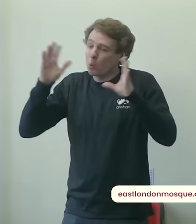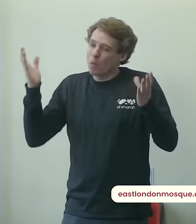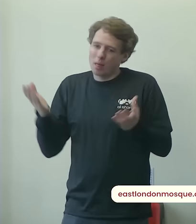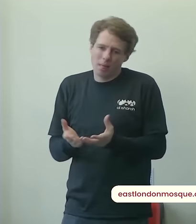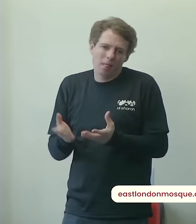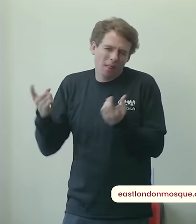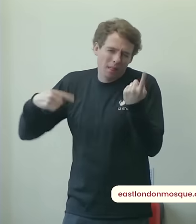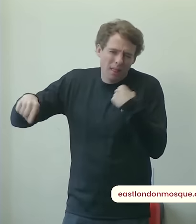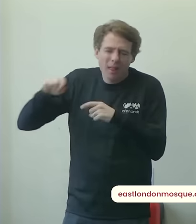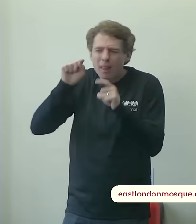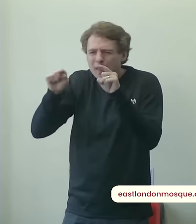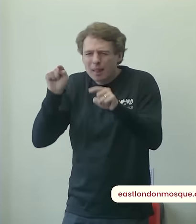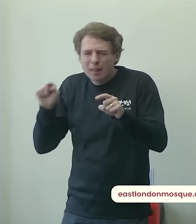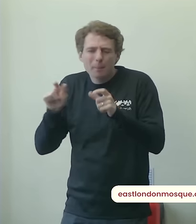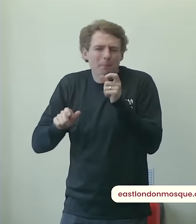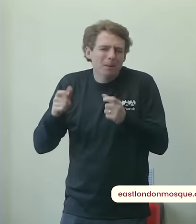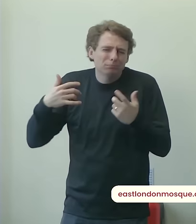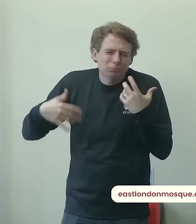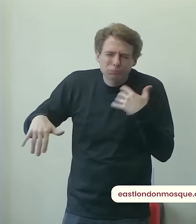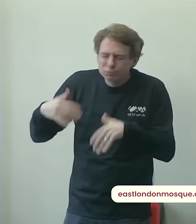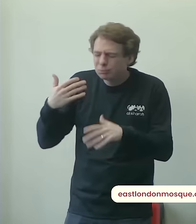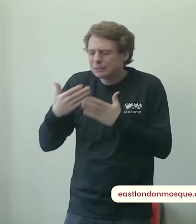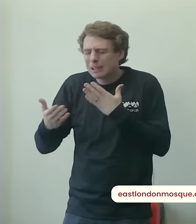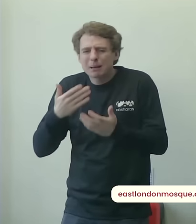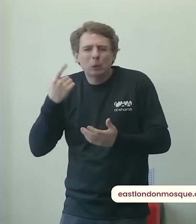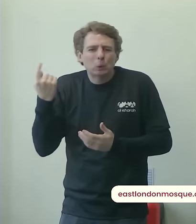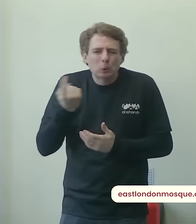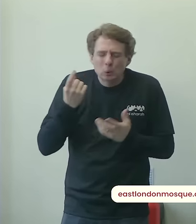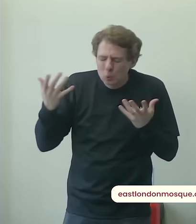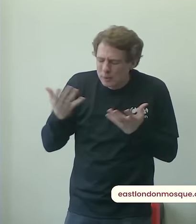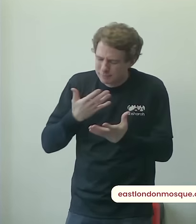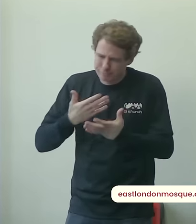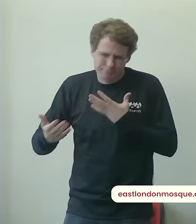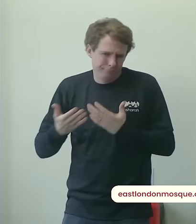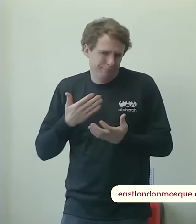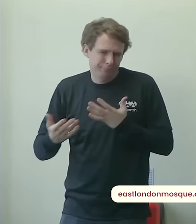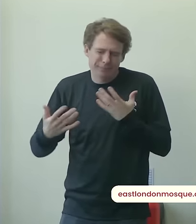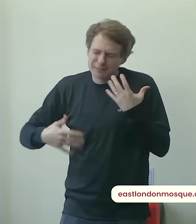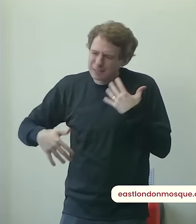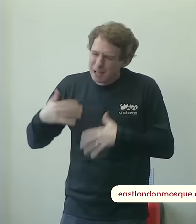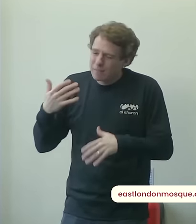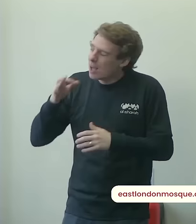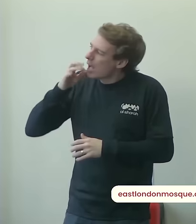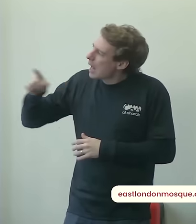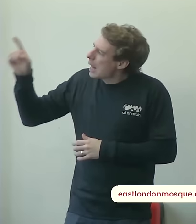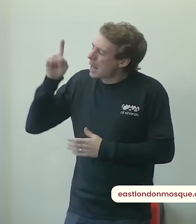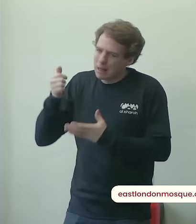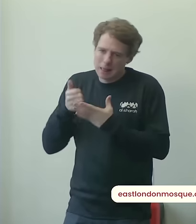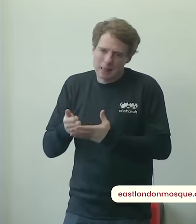they are and where they are there are so many whom we know of but perhaps so many we don't even know